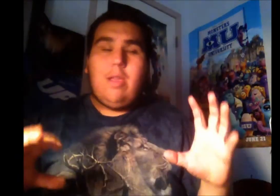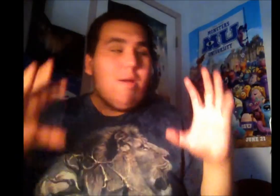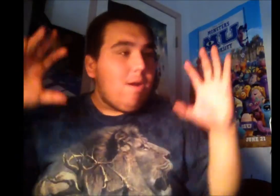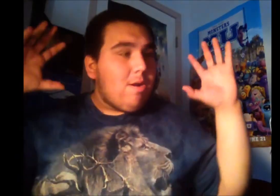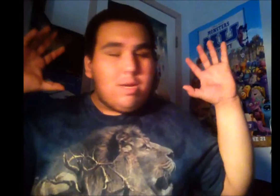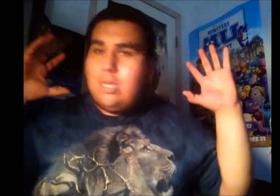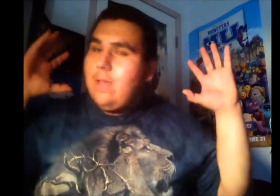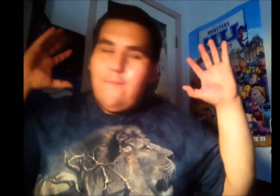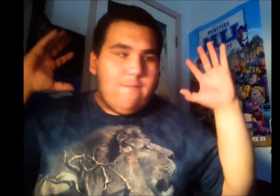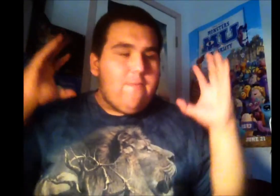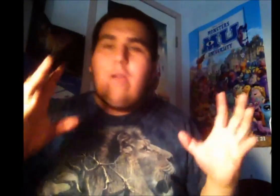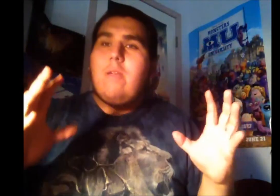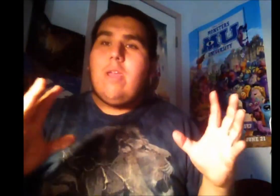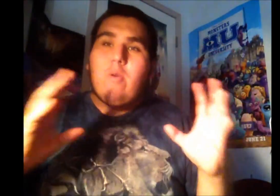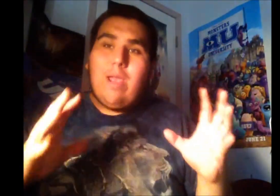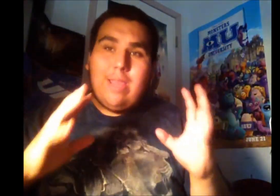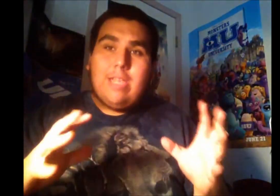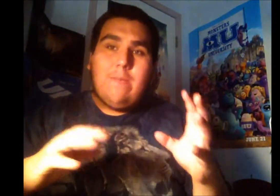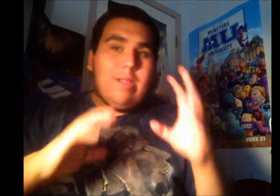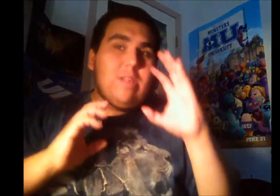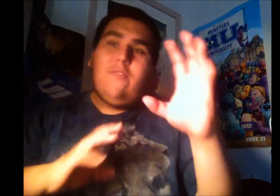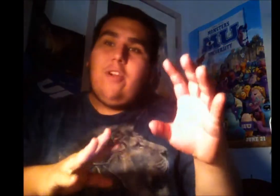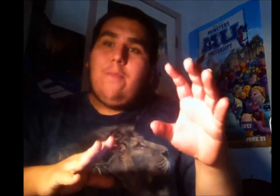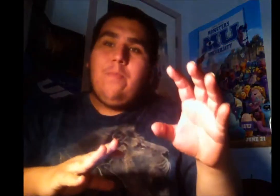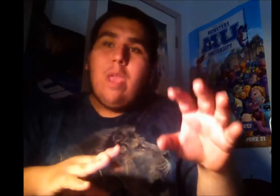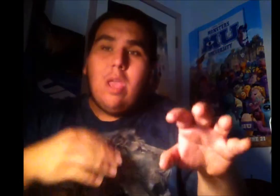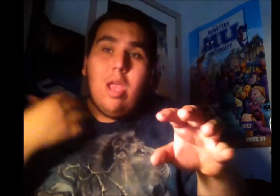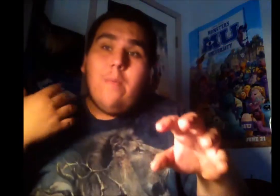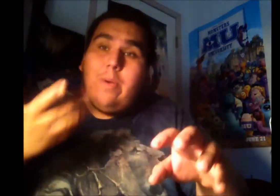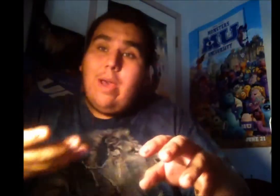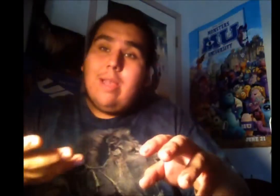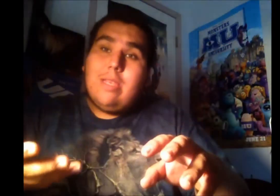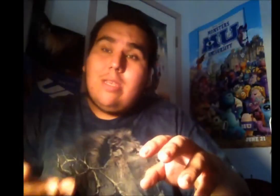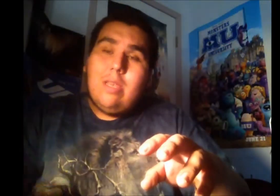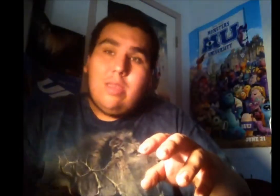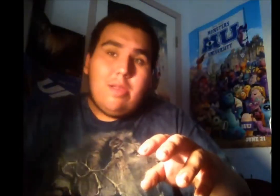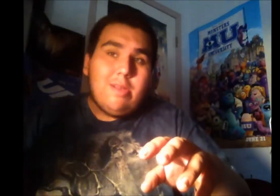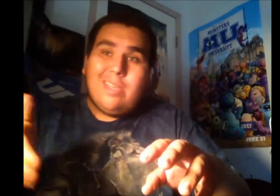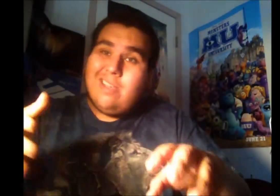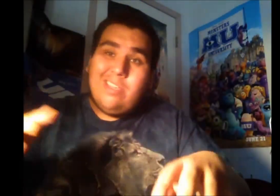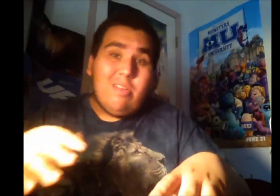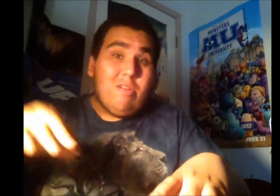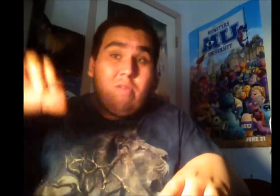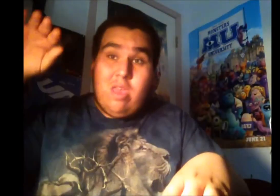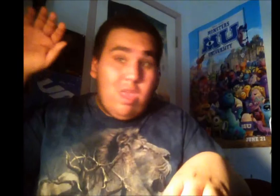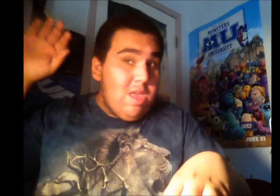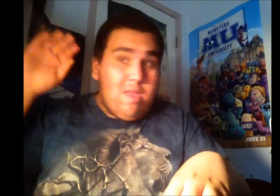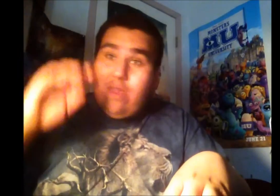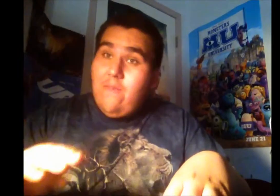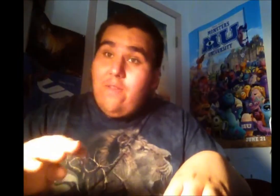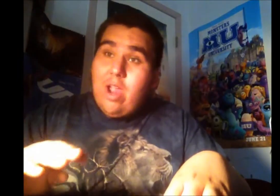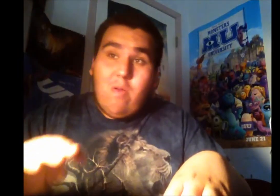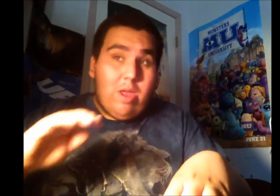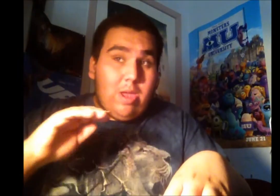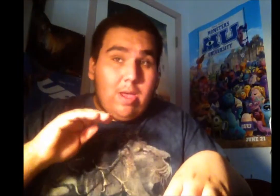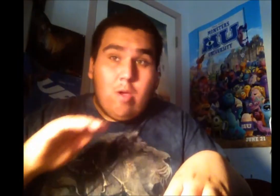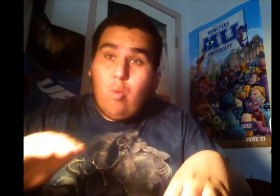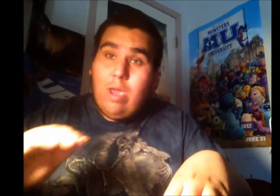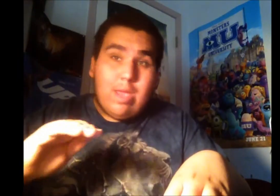there are some very great things about this film. But, there is also very weak